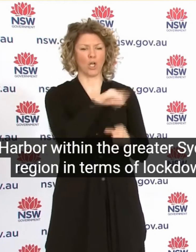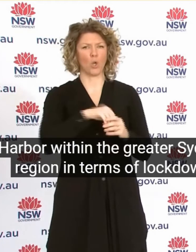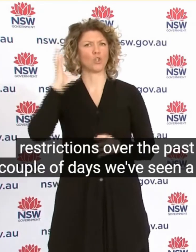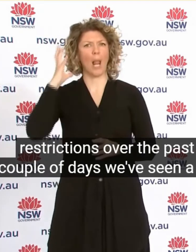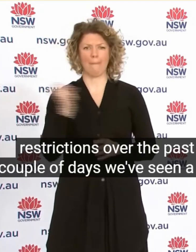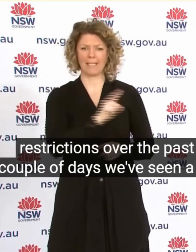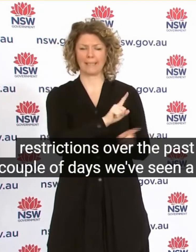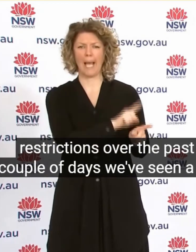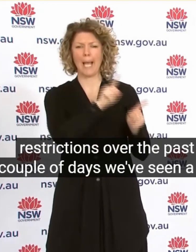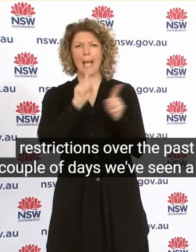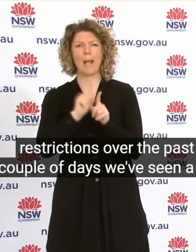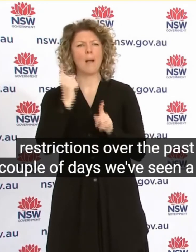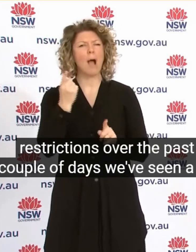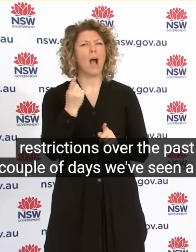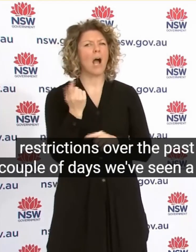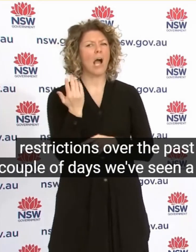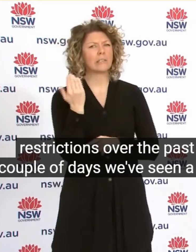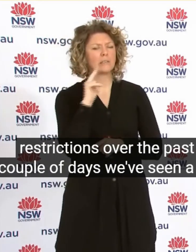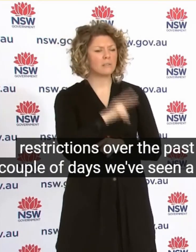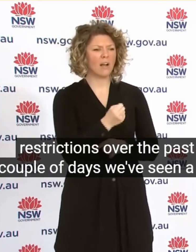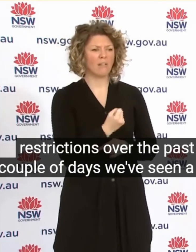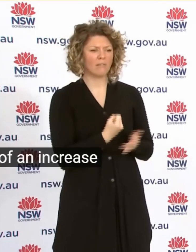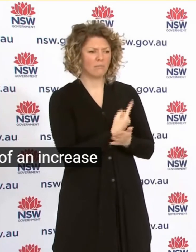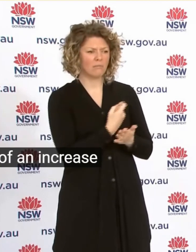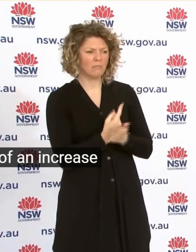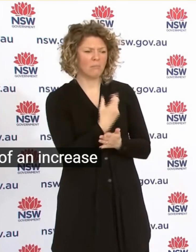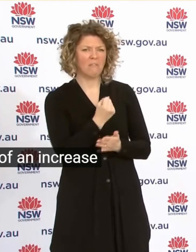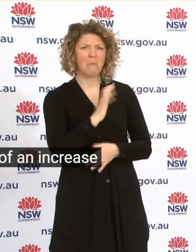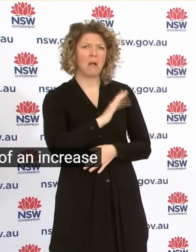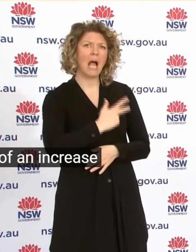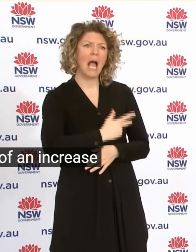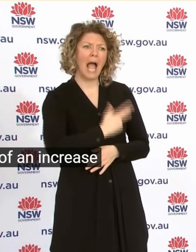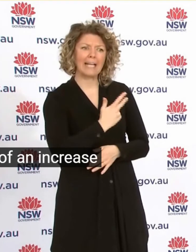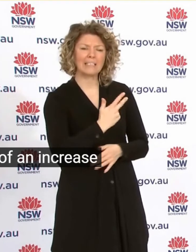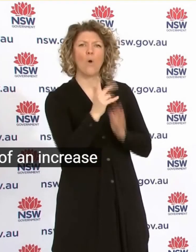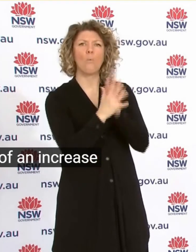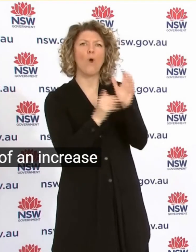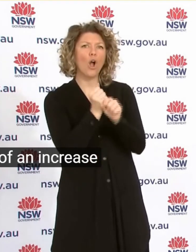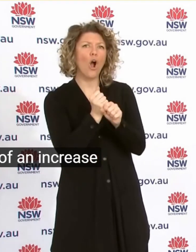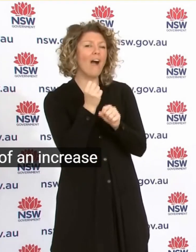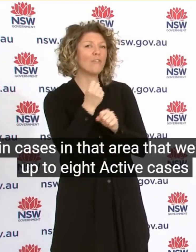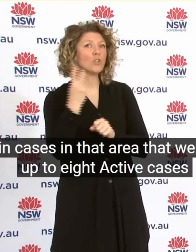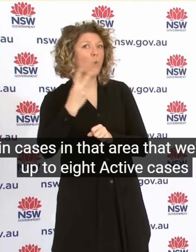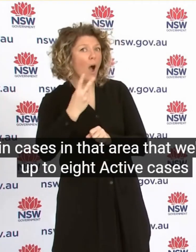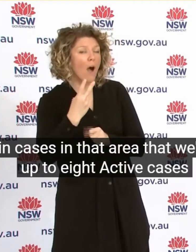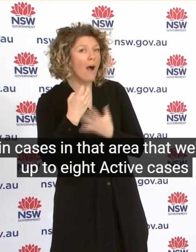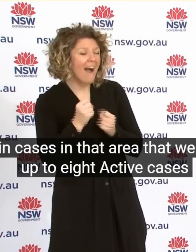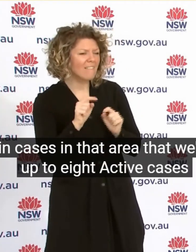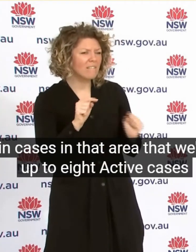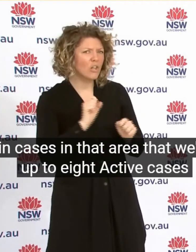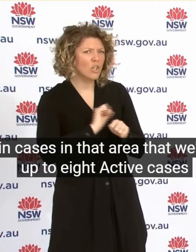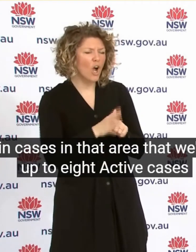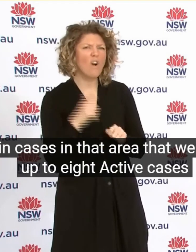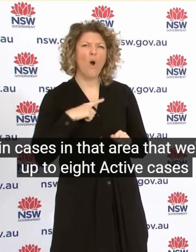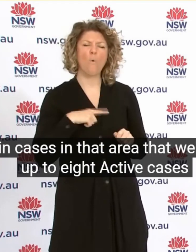Over The Past Couple Of Days We Have Seen An Increase In Cases In That Area I Think We're Up to Eight Active Cases Long Gong Has Twelve Why Now Has The Decision Been Made